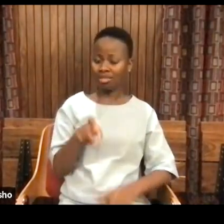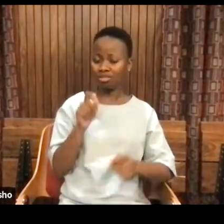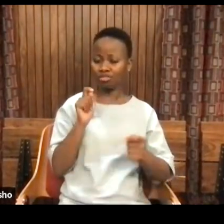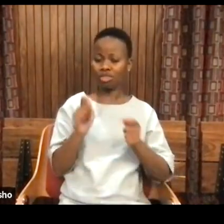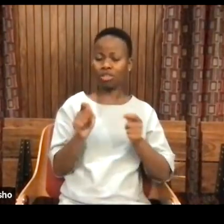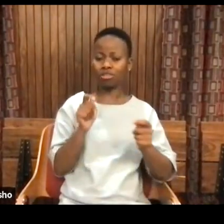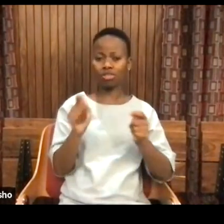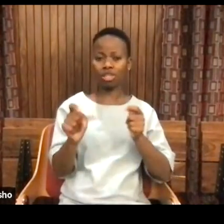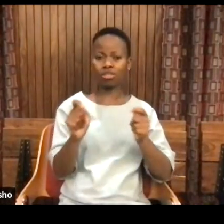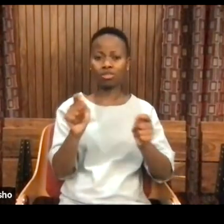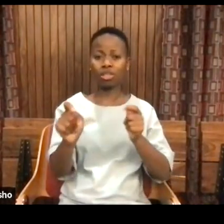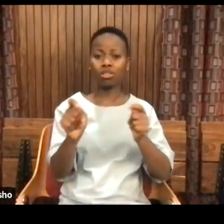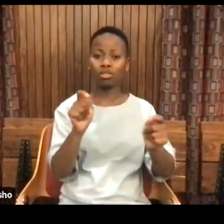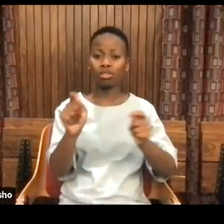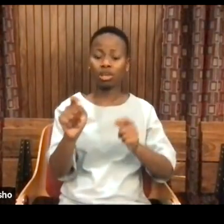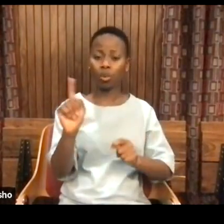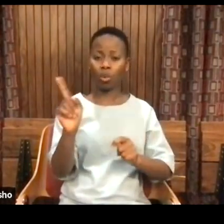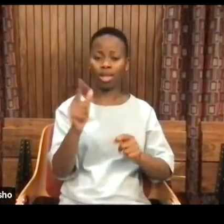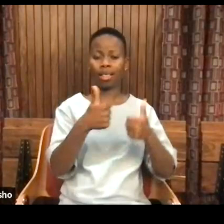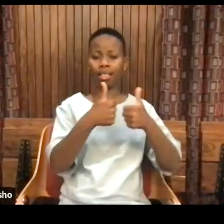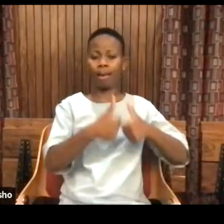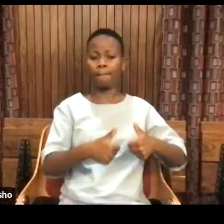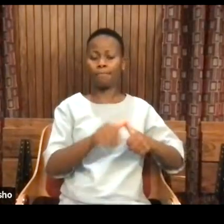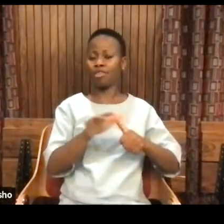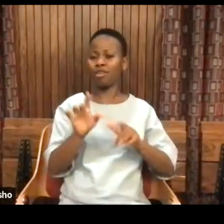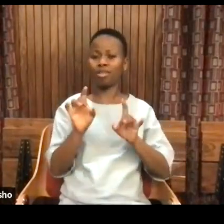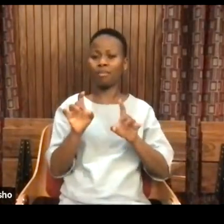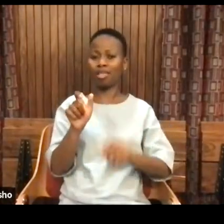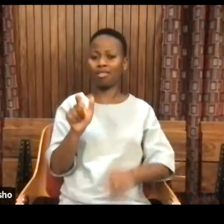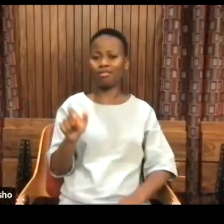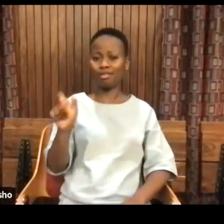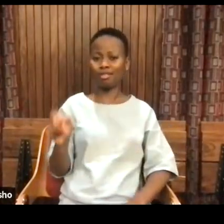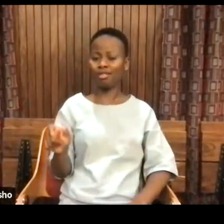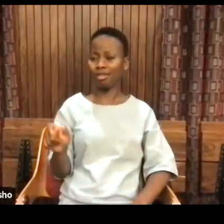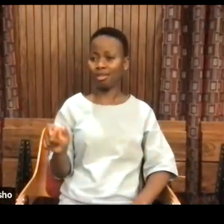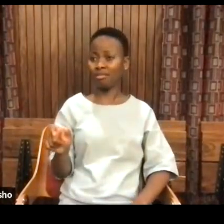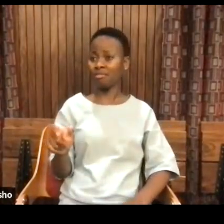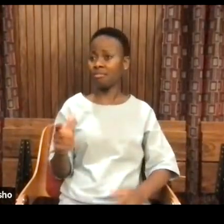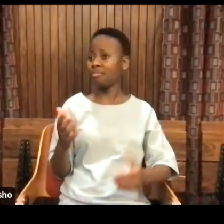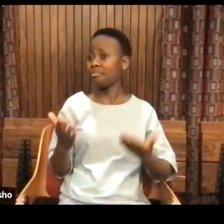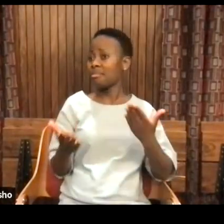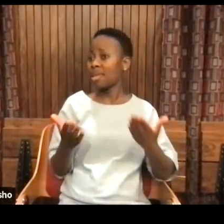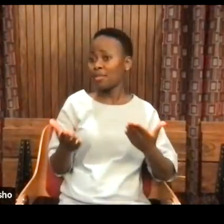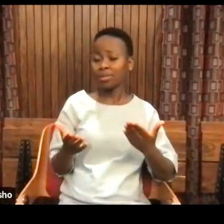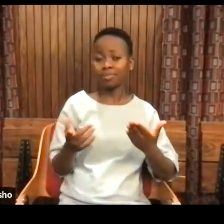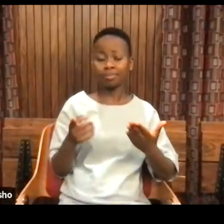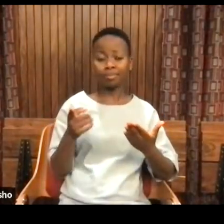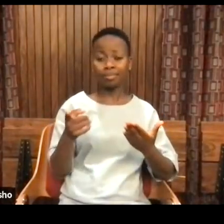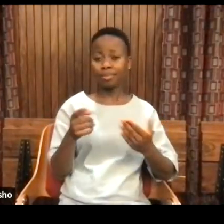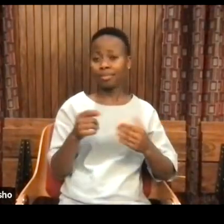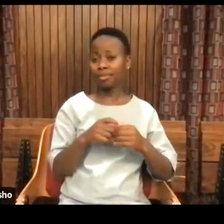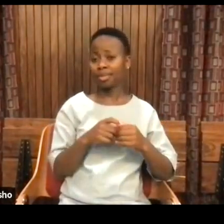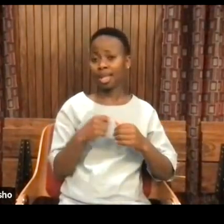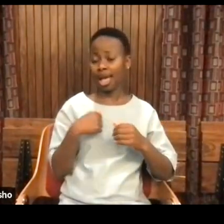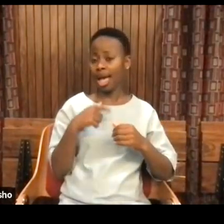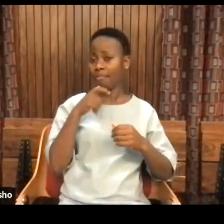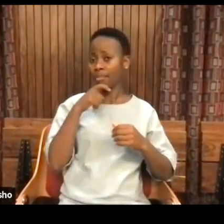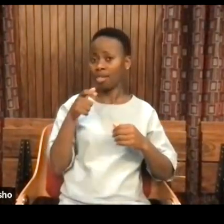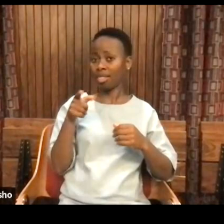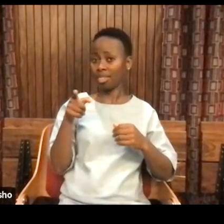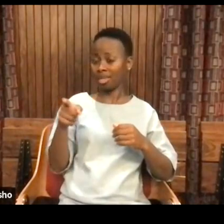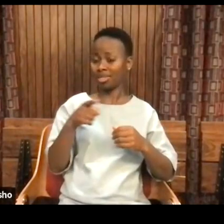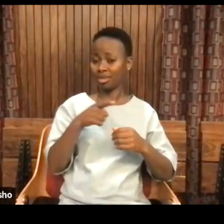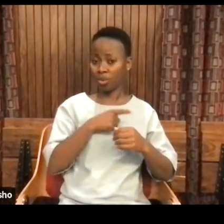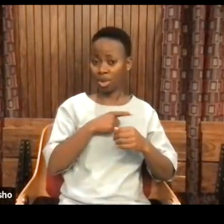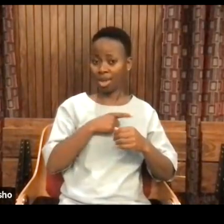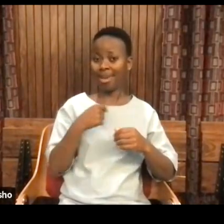simply the players. And so yeah, if there's a situation where, and I'm saying this because I've